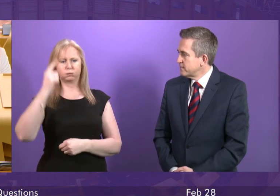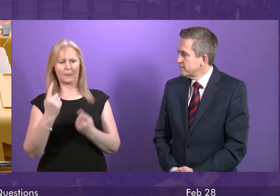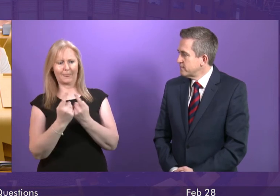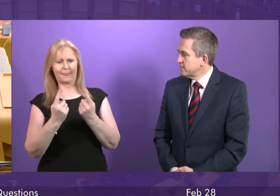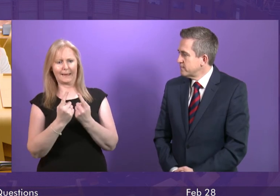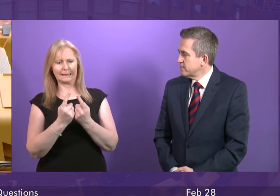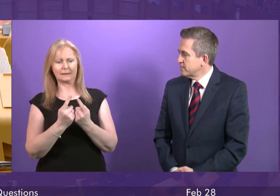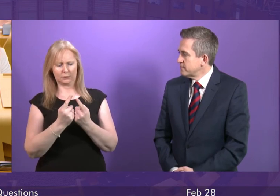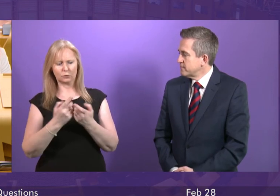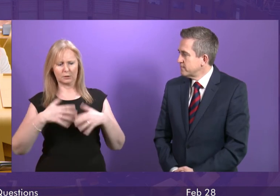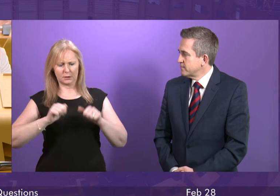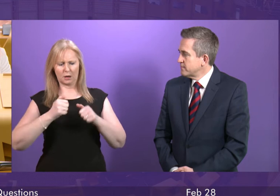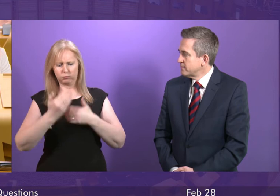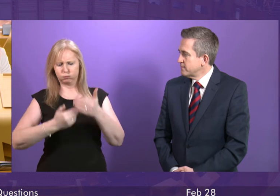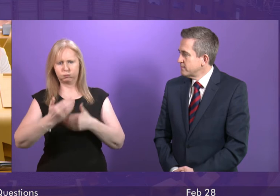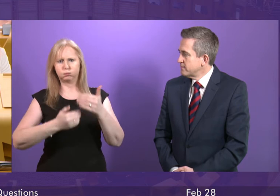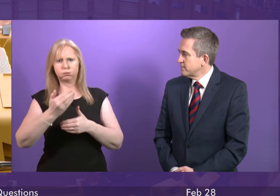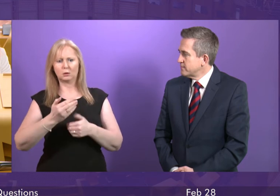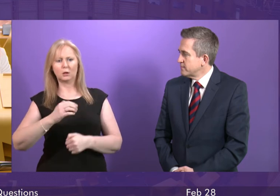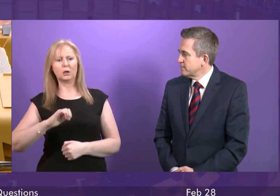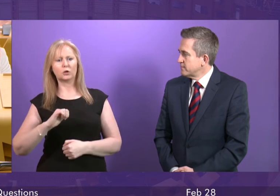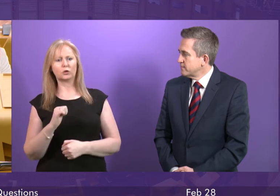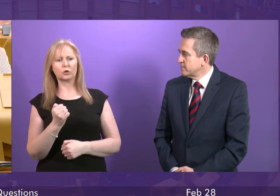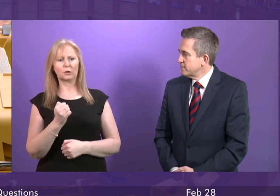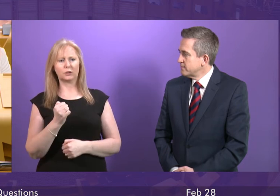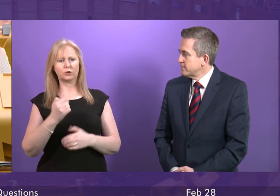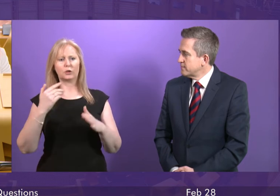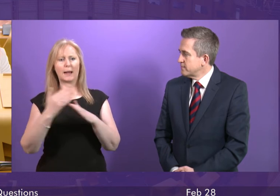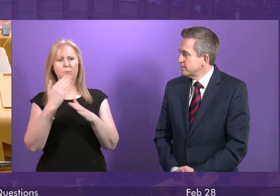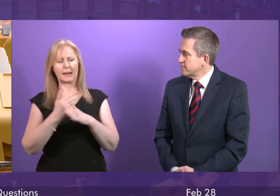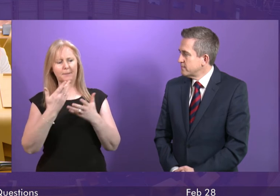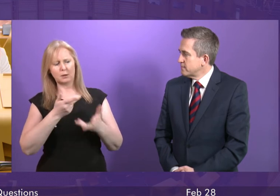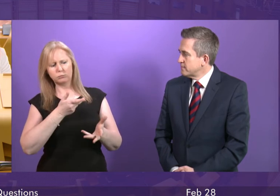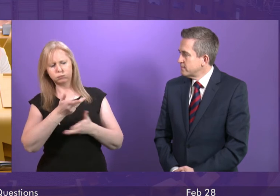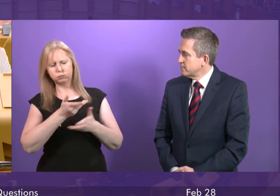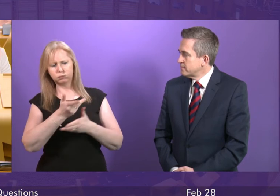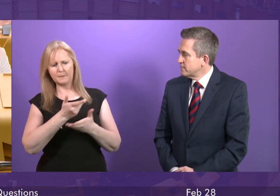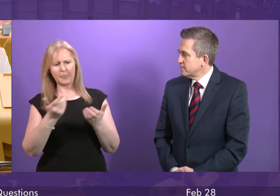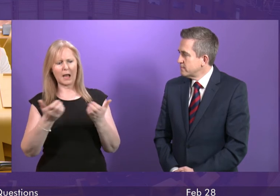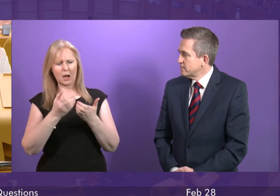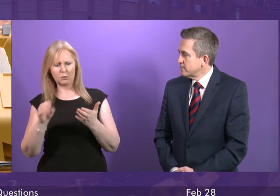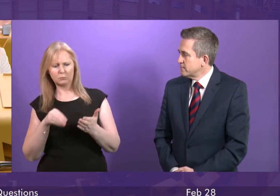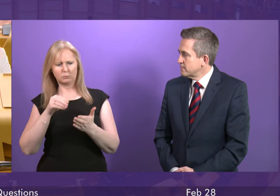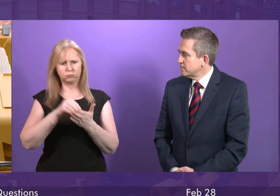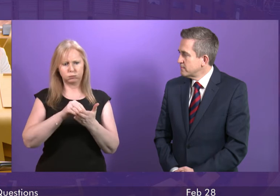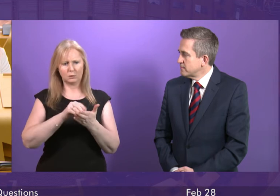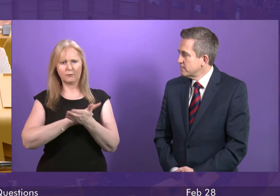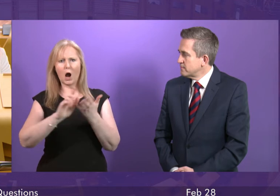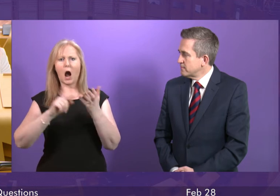Scottish Enterprise have been carrying out discussions with the site owner on how these works could fit into that strategic hub idea. So we will